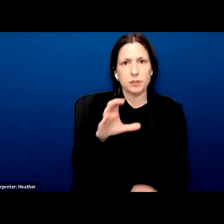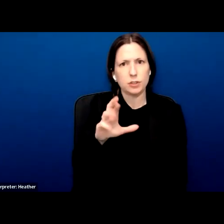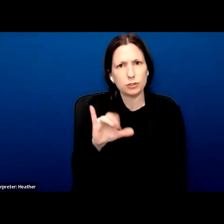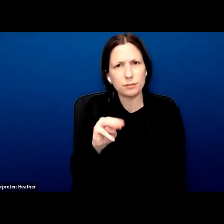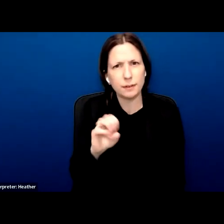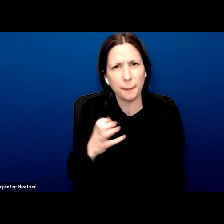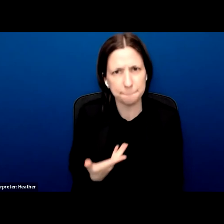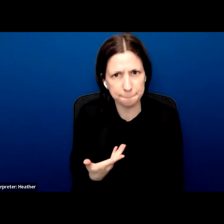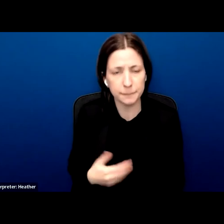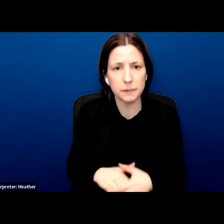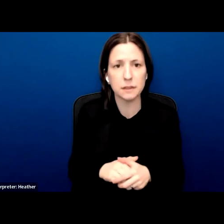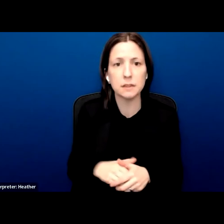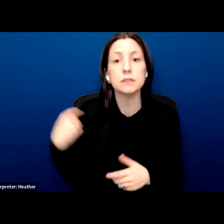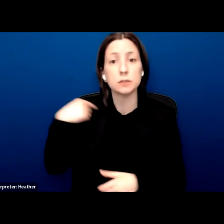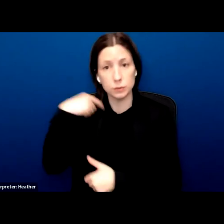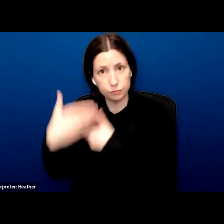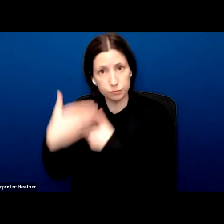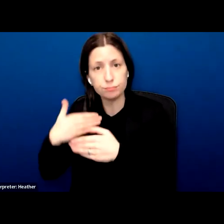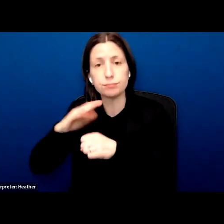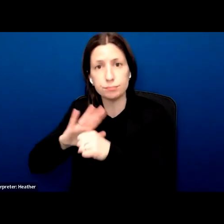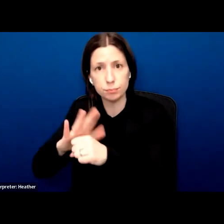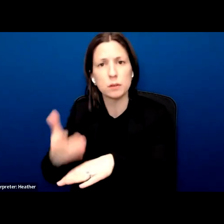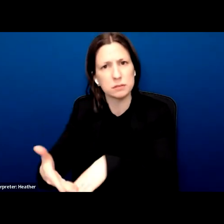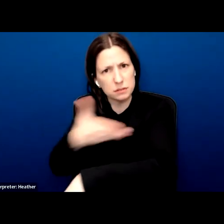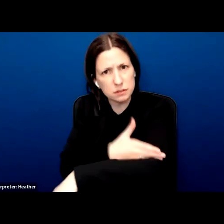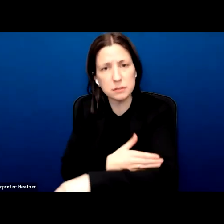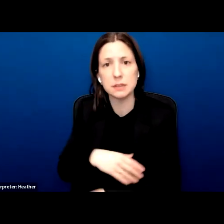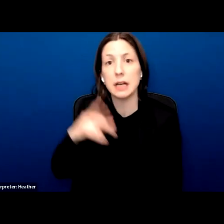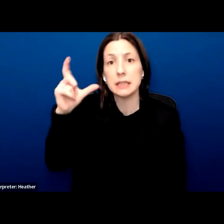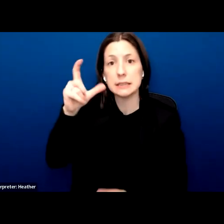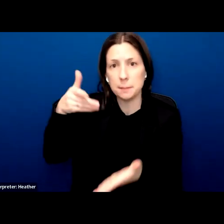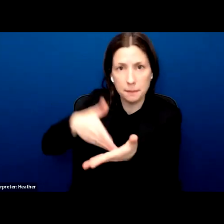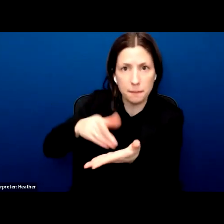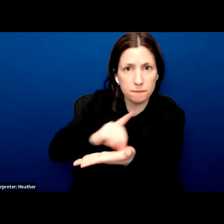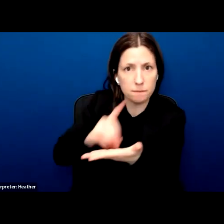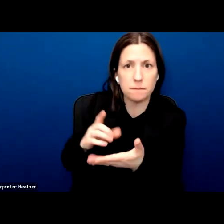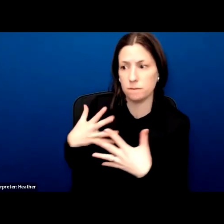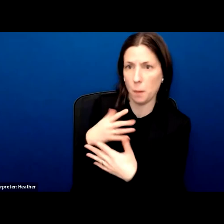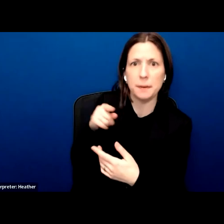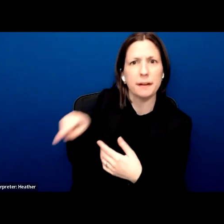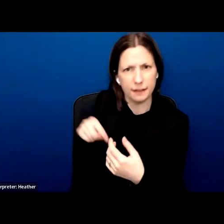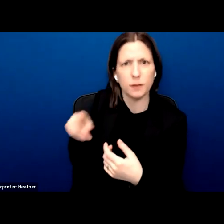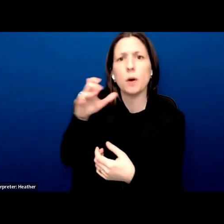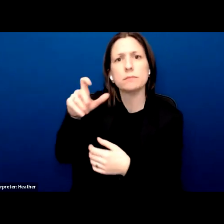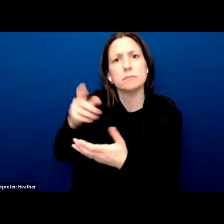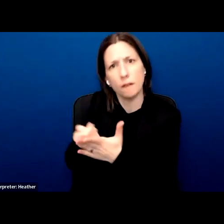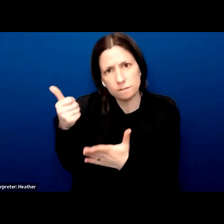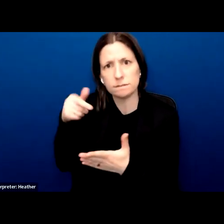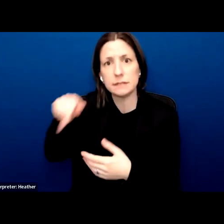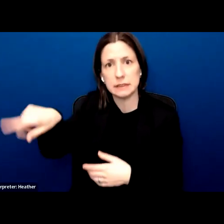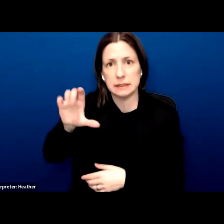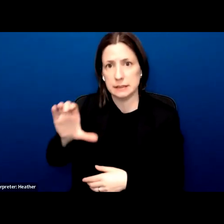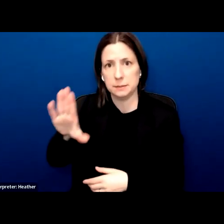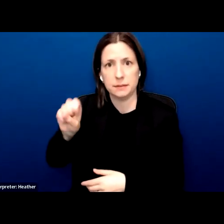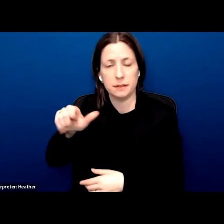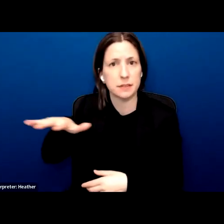Islamophobia and discrimination in CBSA and the refugee system for several years. From a faith perspective, in Islam,